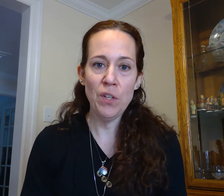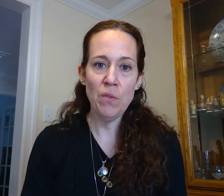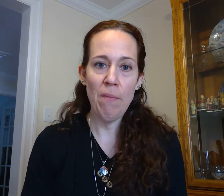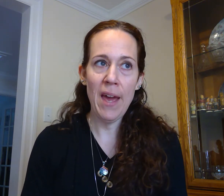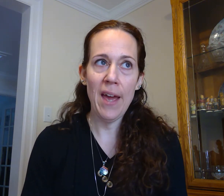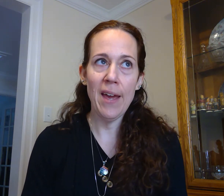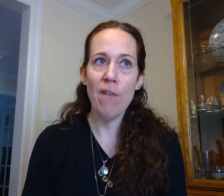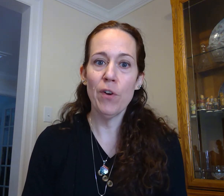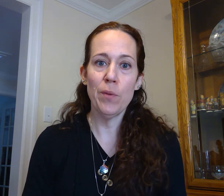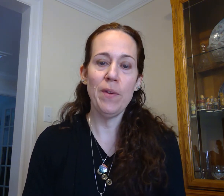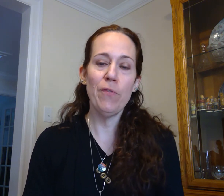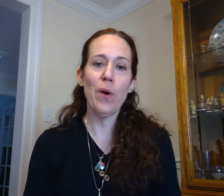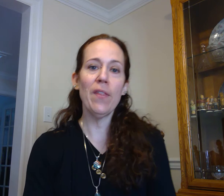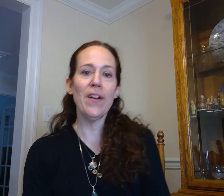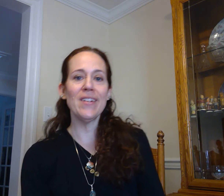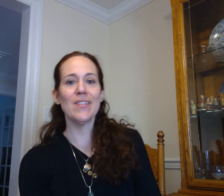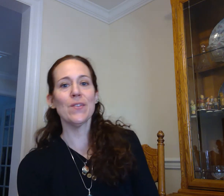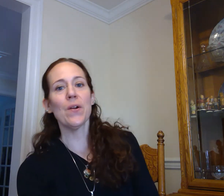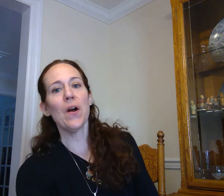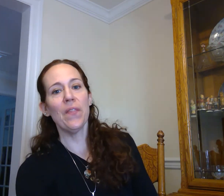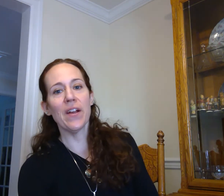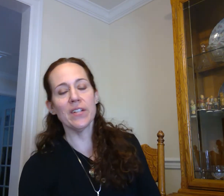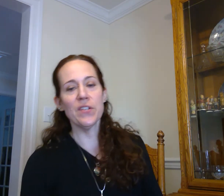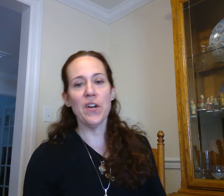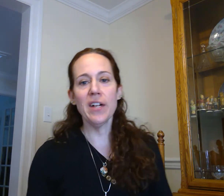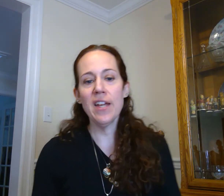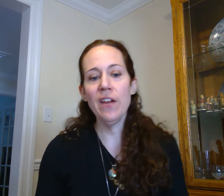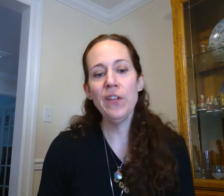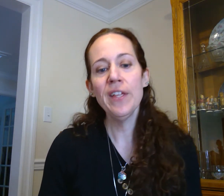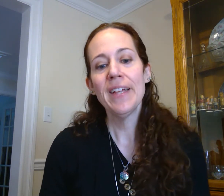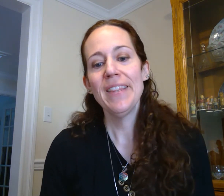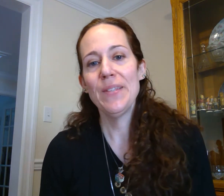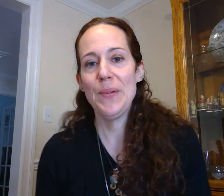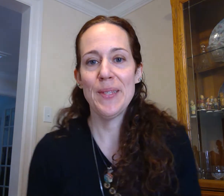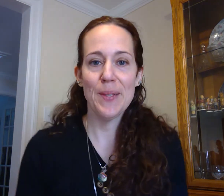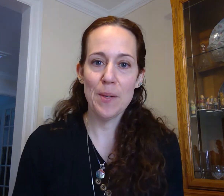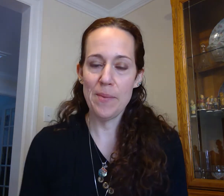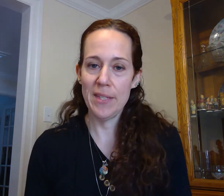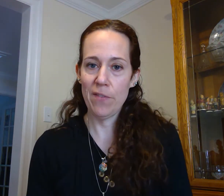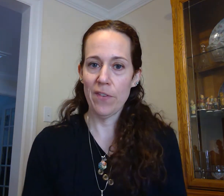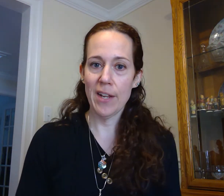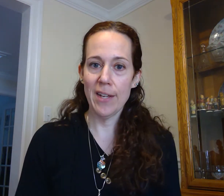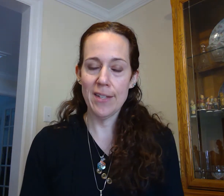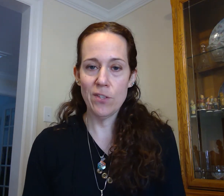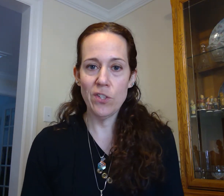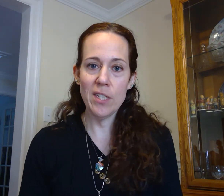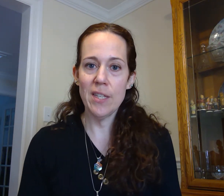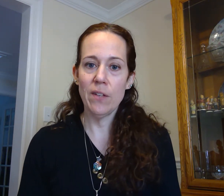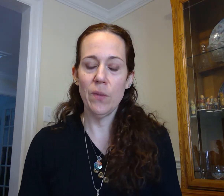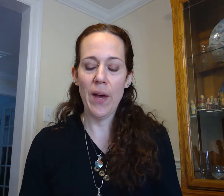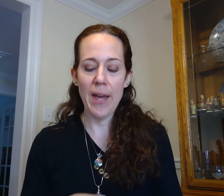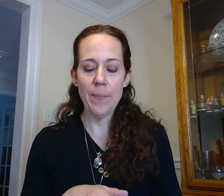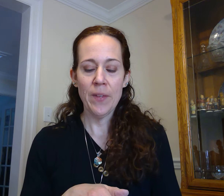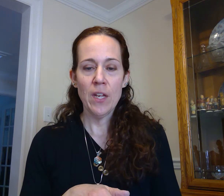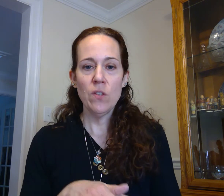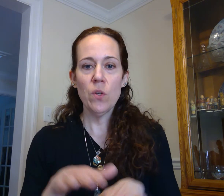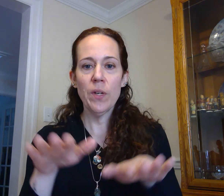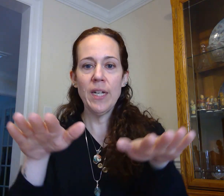you may have heard before there is a song called there is a crocodile this one's a little bit different it's she sailed away so we're gonna